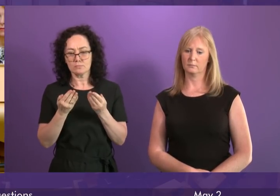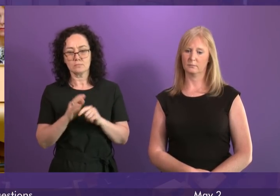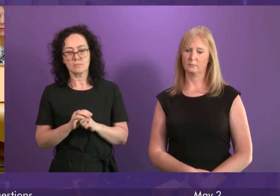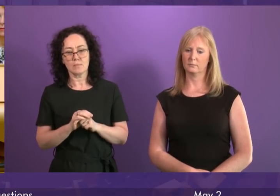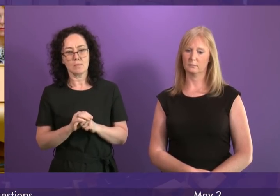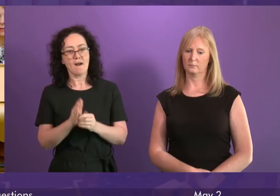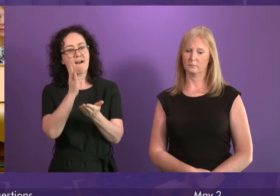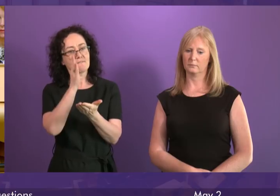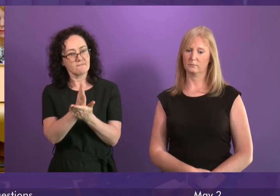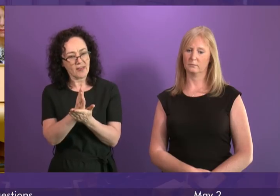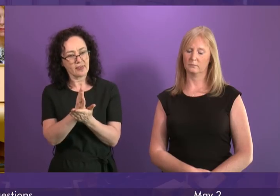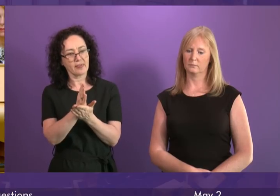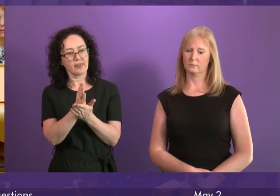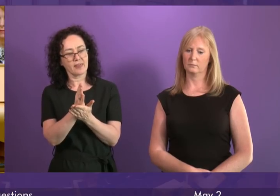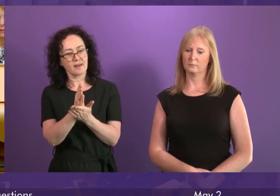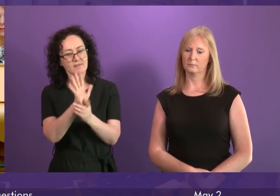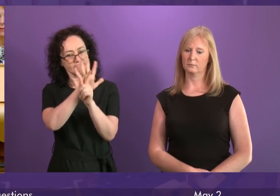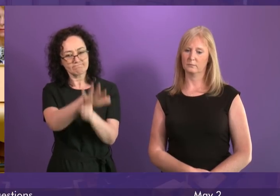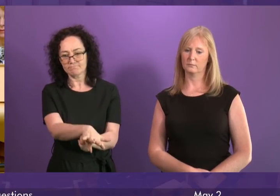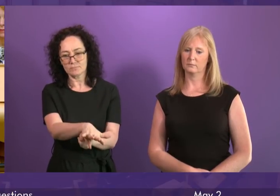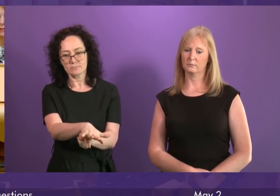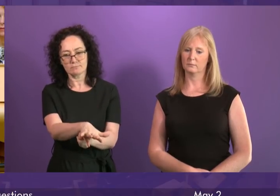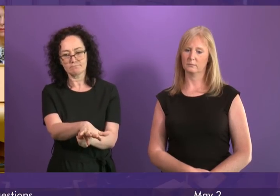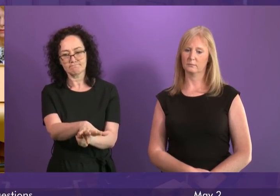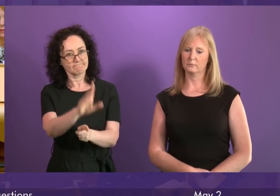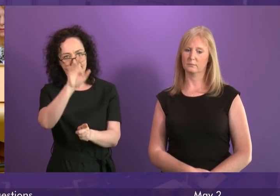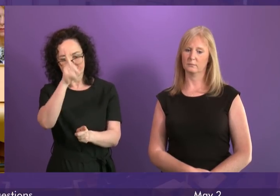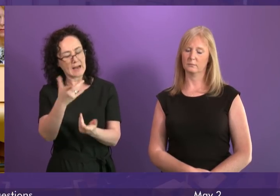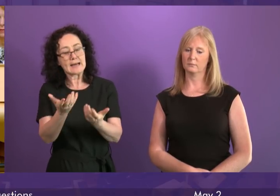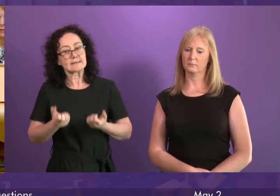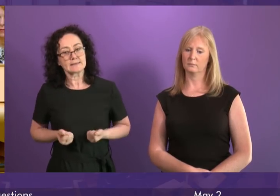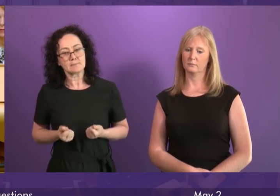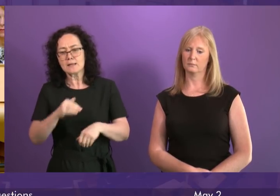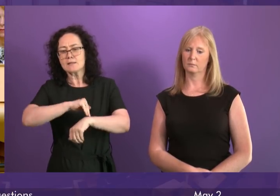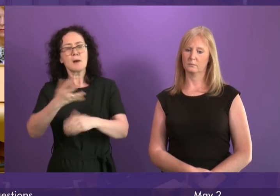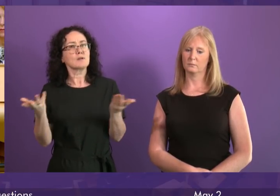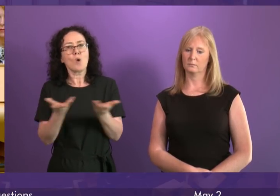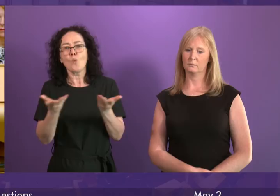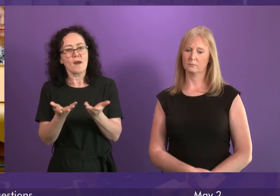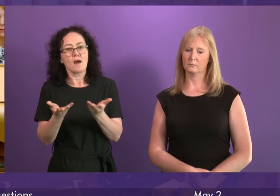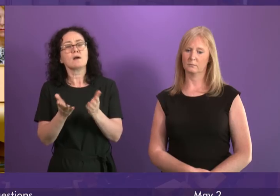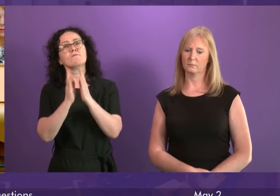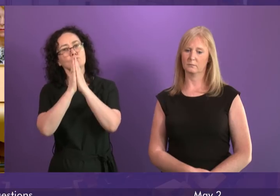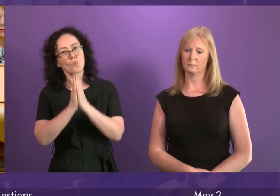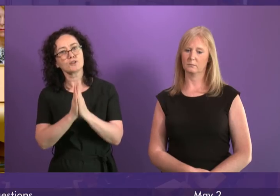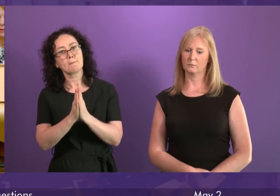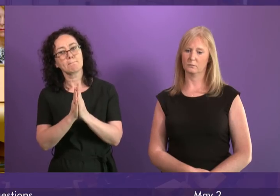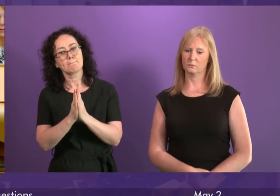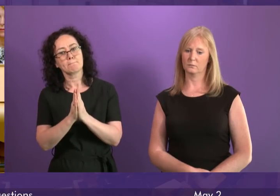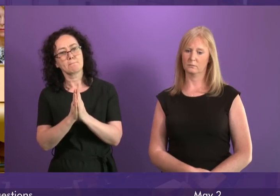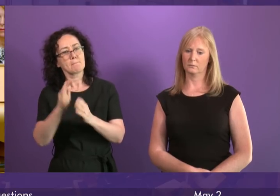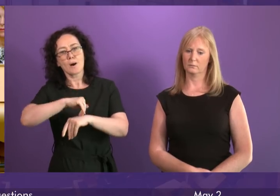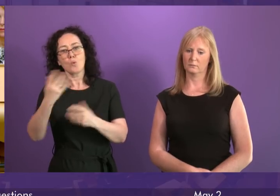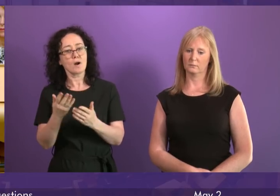a scourge on our society and it must be eradicated. Places of worship, whether Christian churches, mosques, synagogues, temples, any